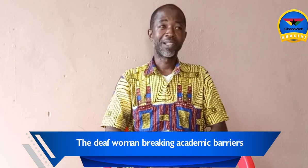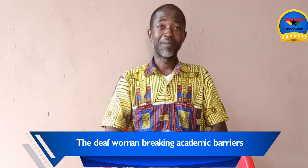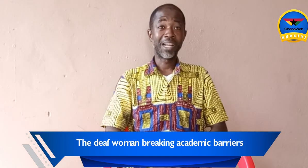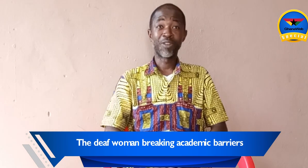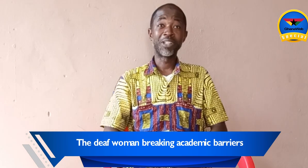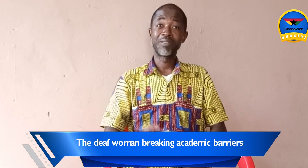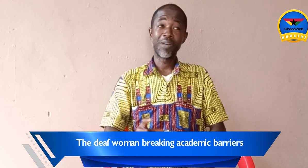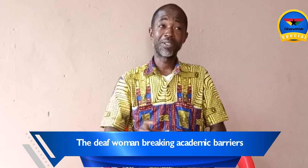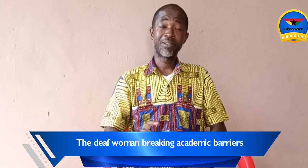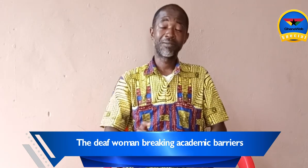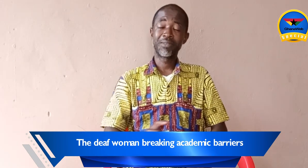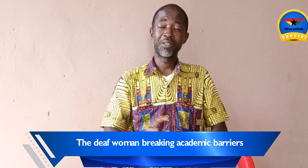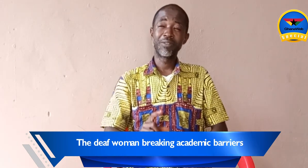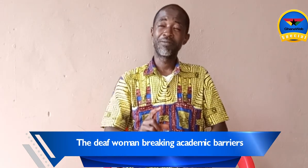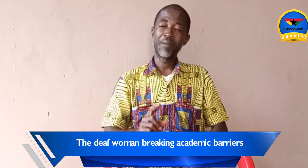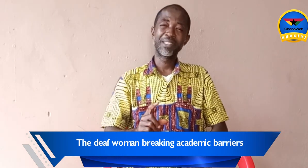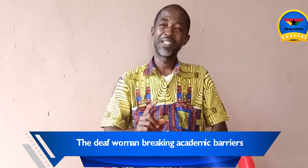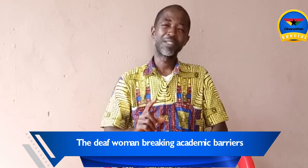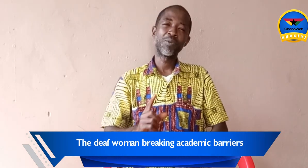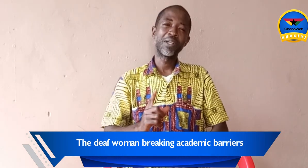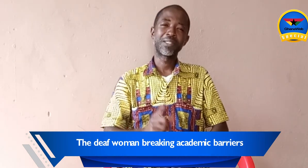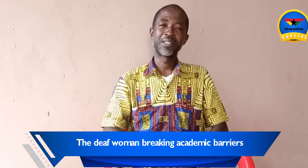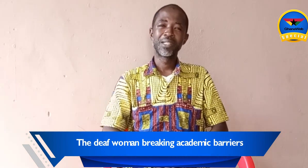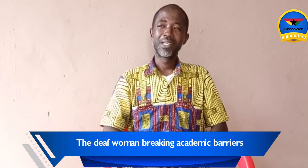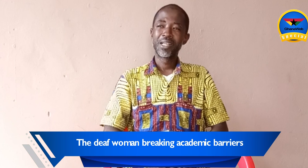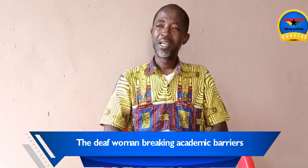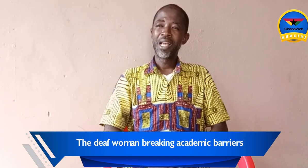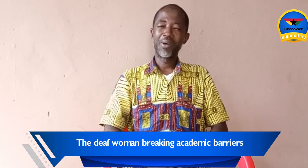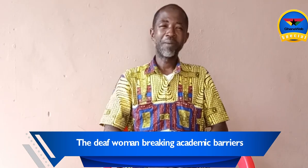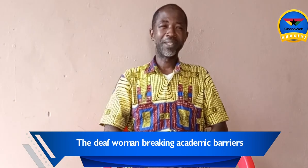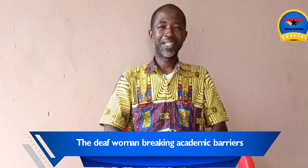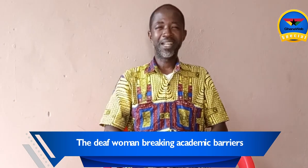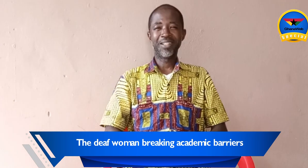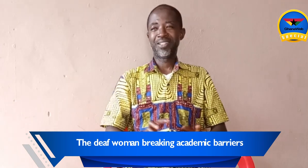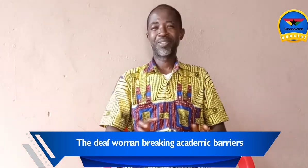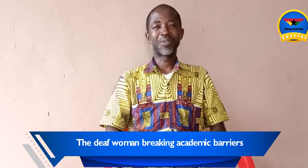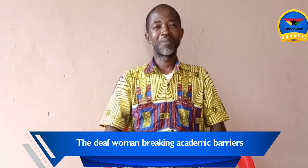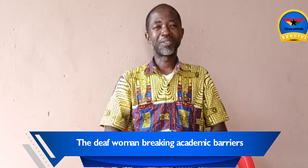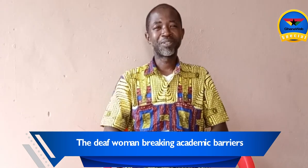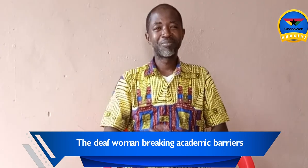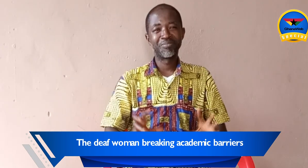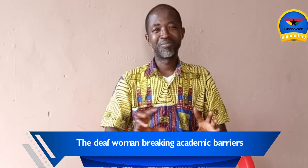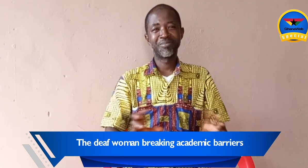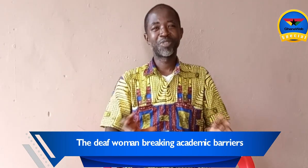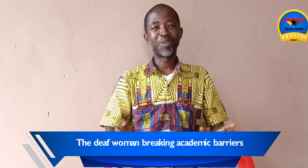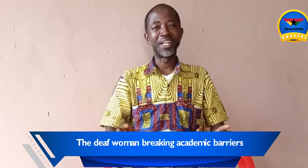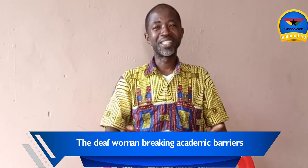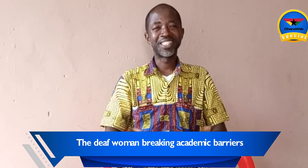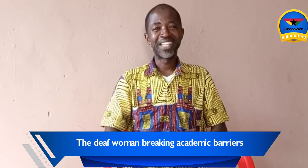But I really, that was, I met her just once. And when I met her, I saw something strange. And I